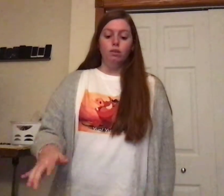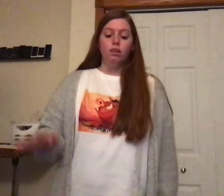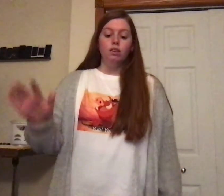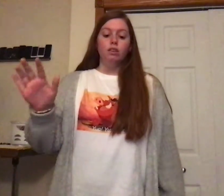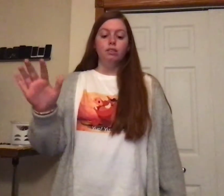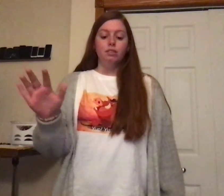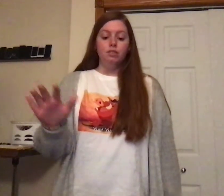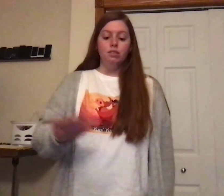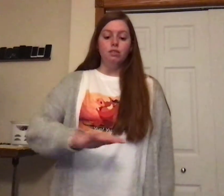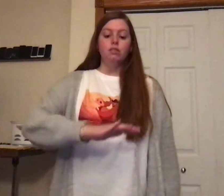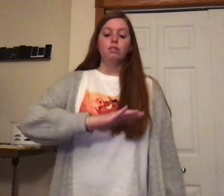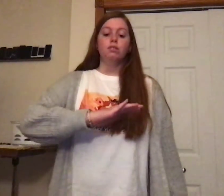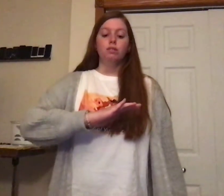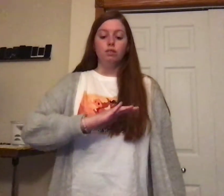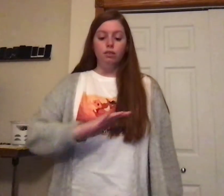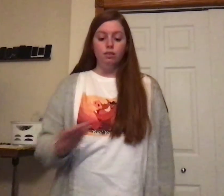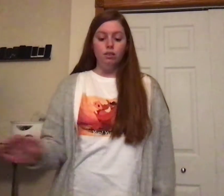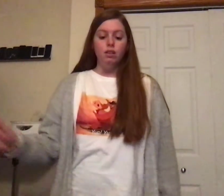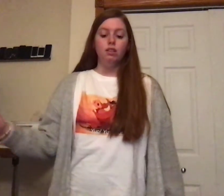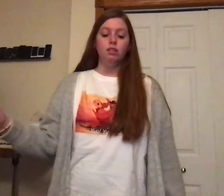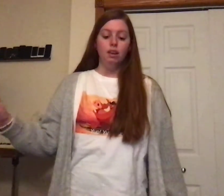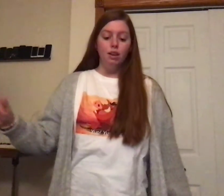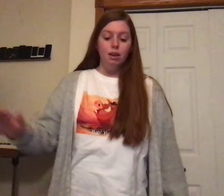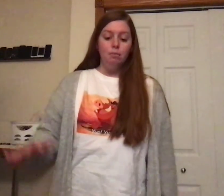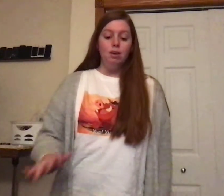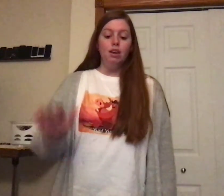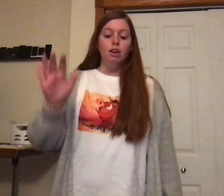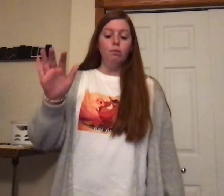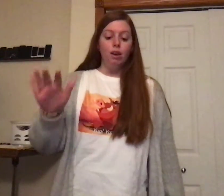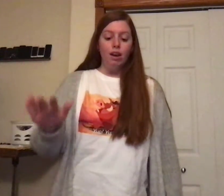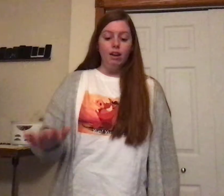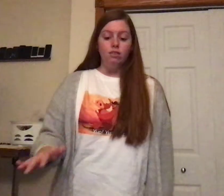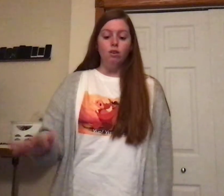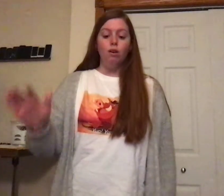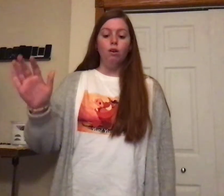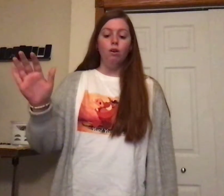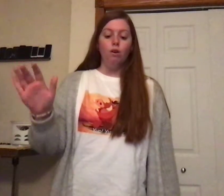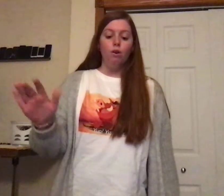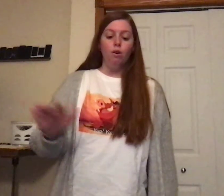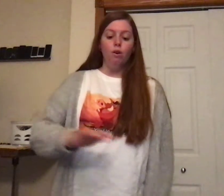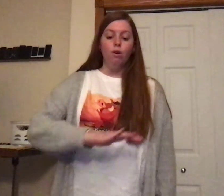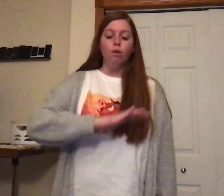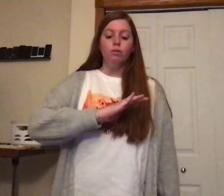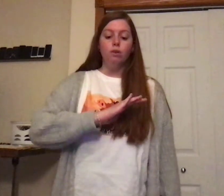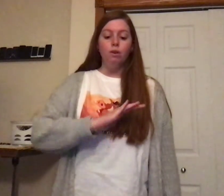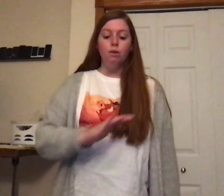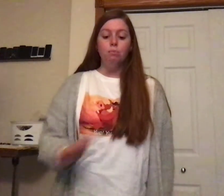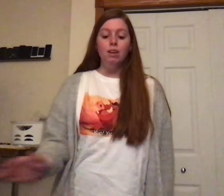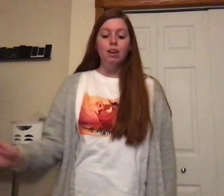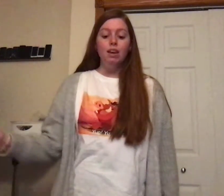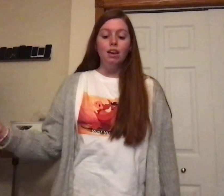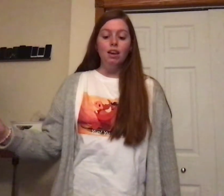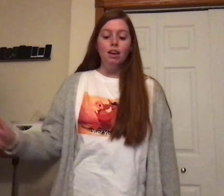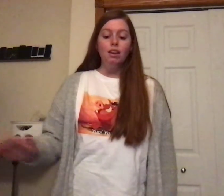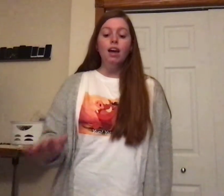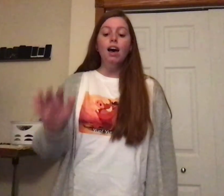One, two, three, three... Mi, Re, Do, Do, Mi, La,